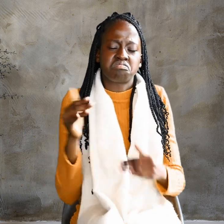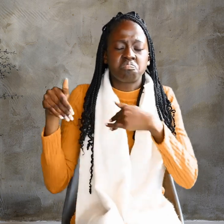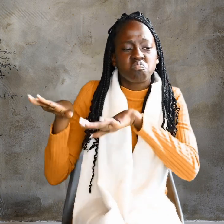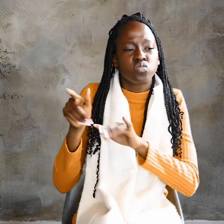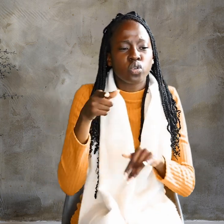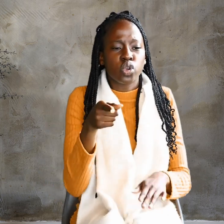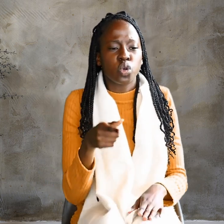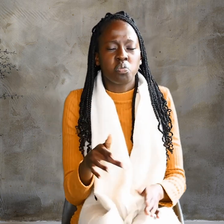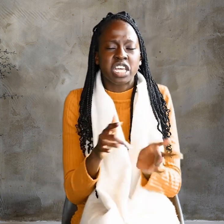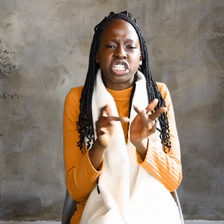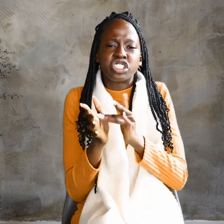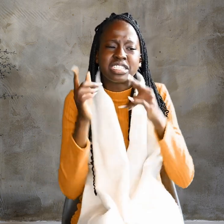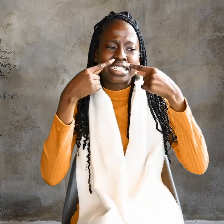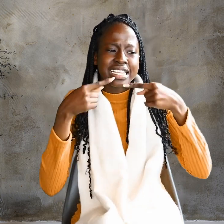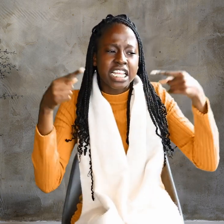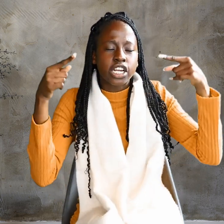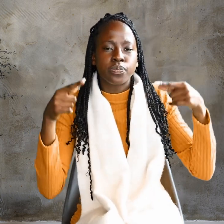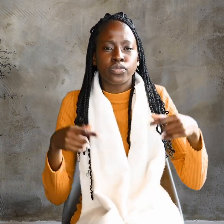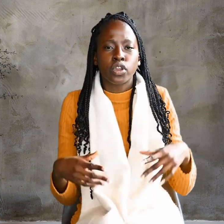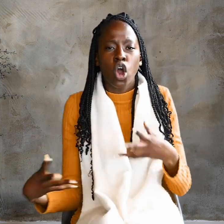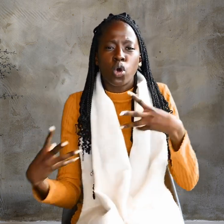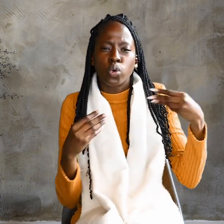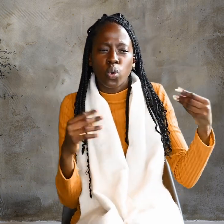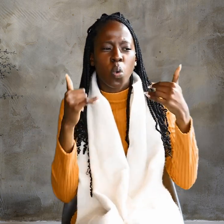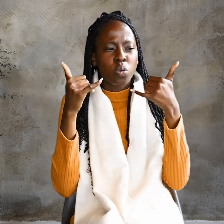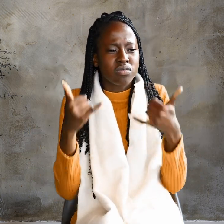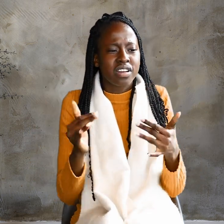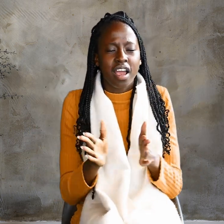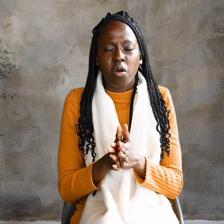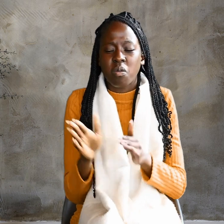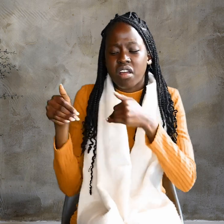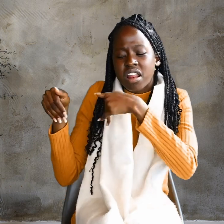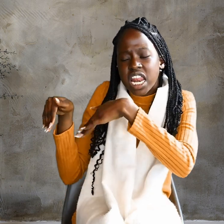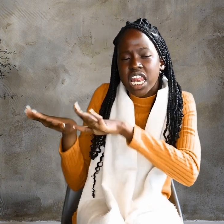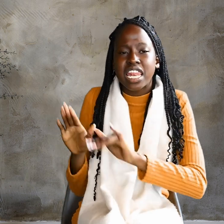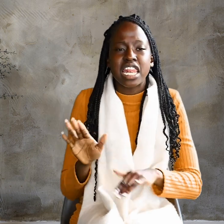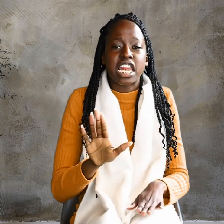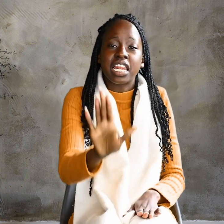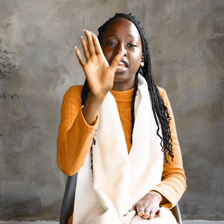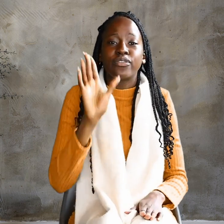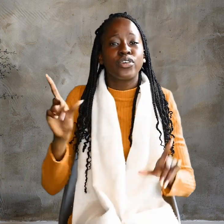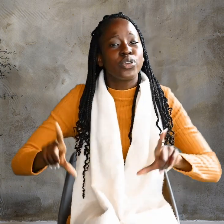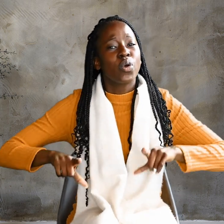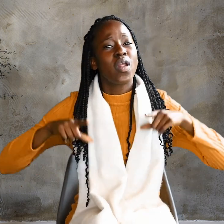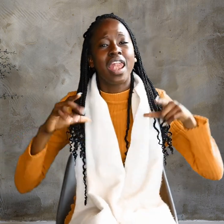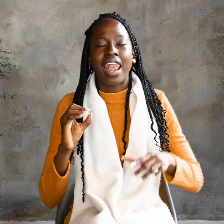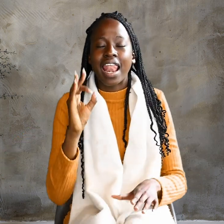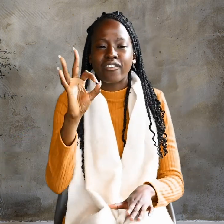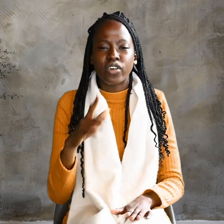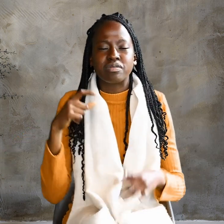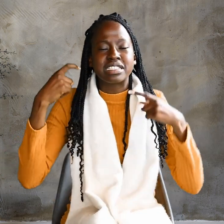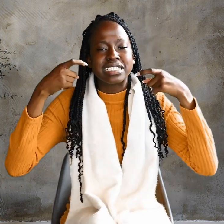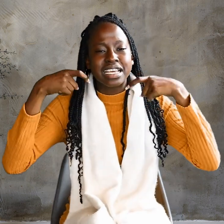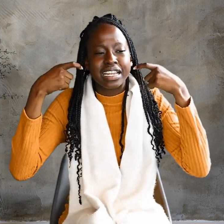you, Jesus declared. Go now and leave your life of sin.